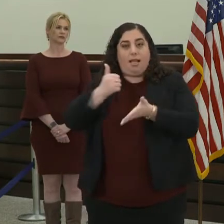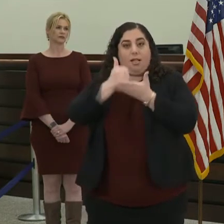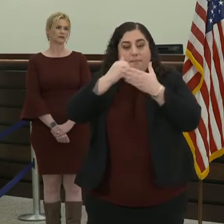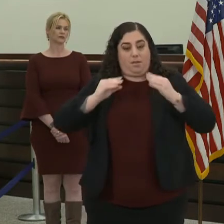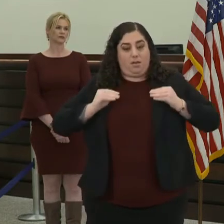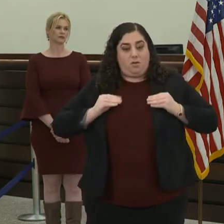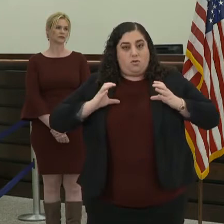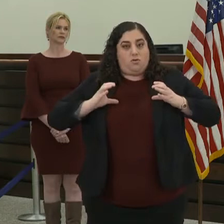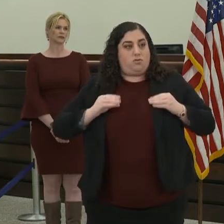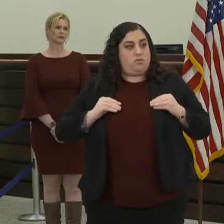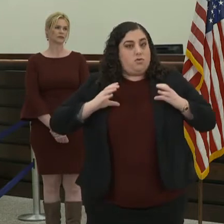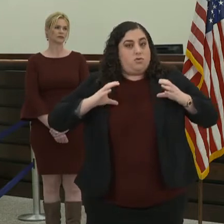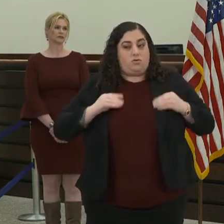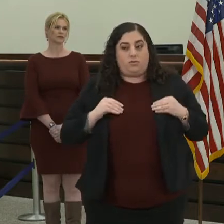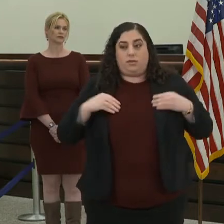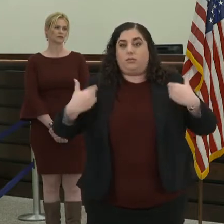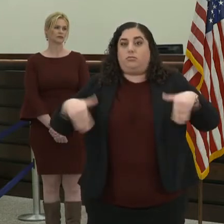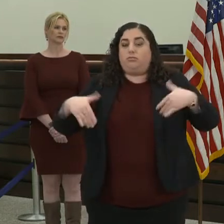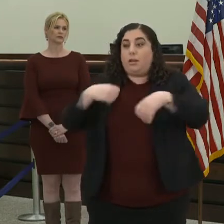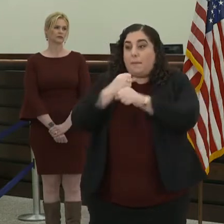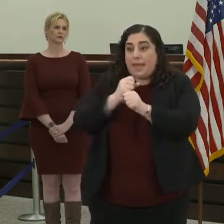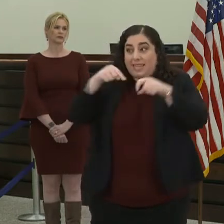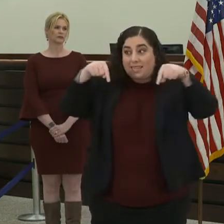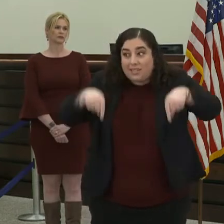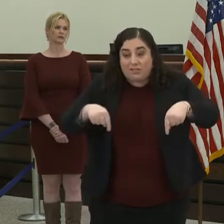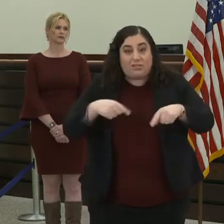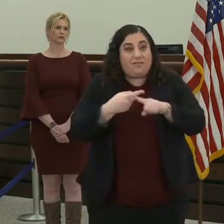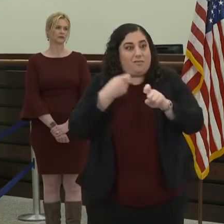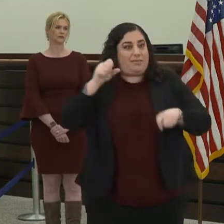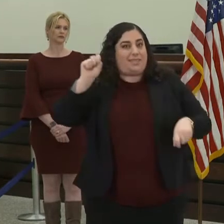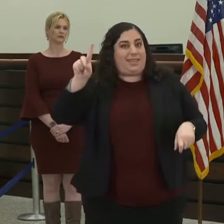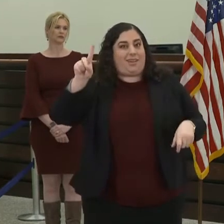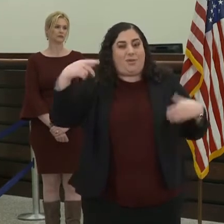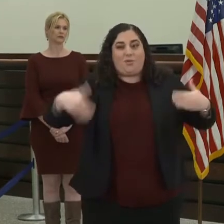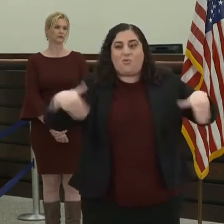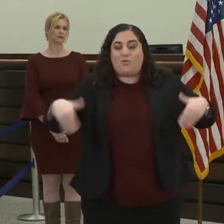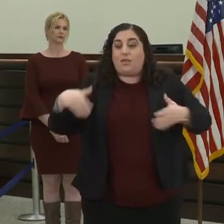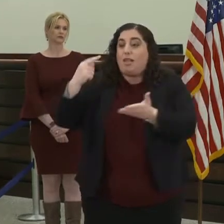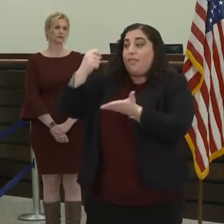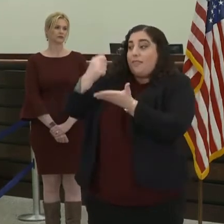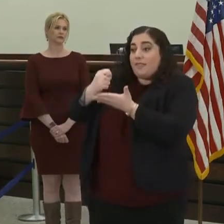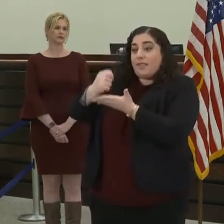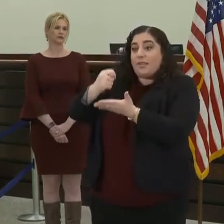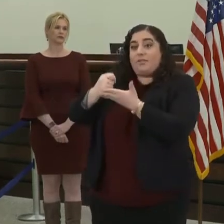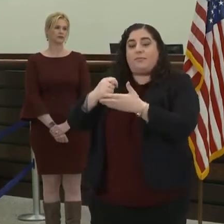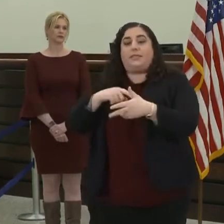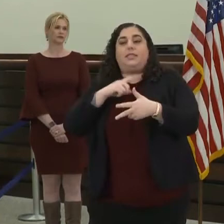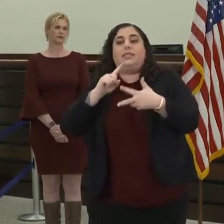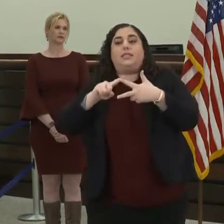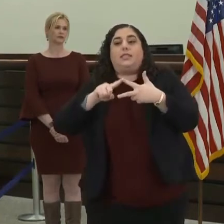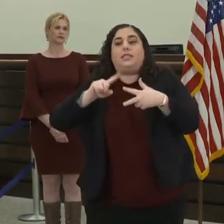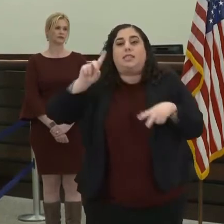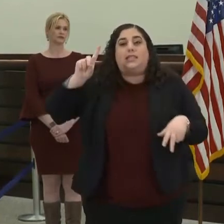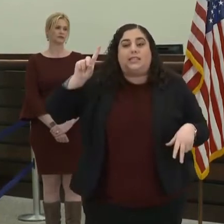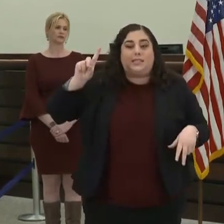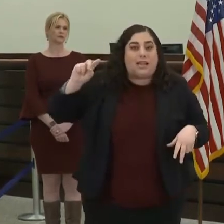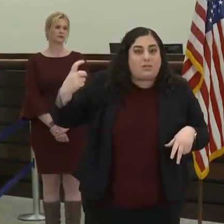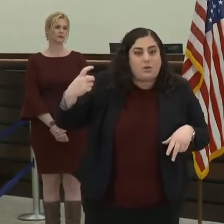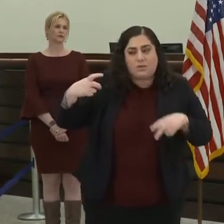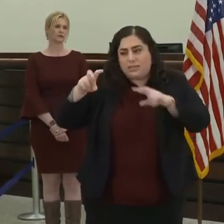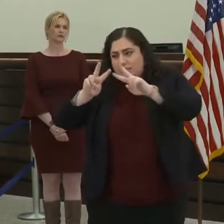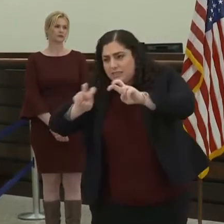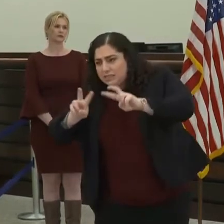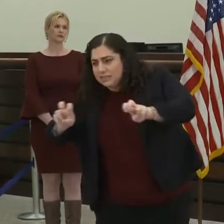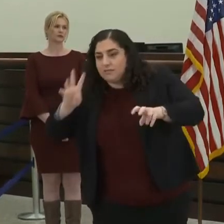Therapeutics and diagnostics are developed right here in our city, and the vaccine that may ultimately change the